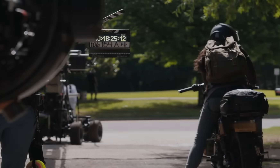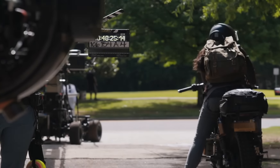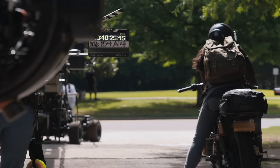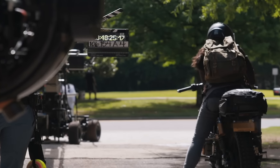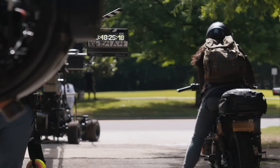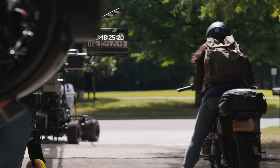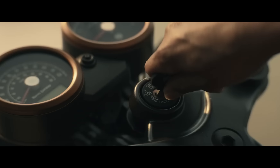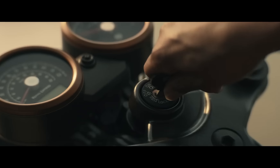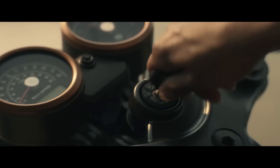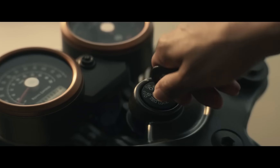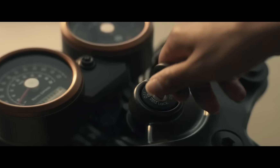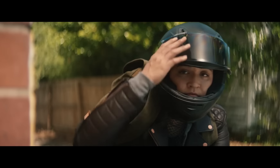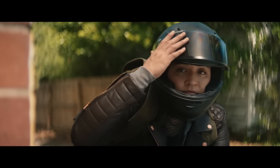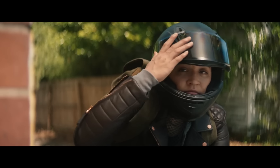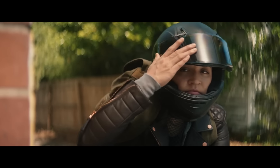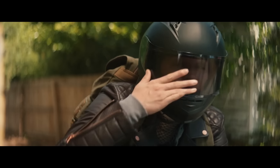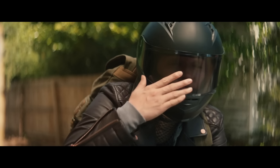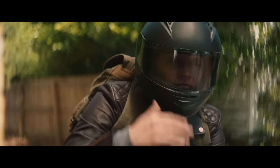Camera set? Ready? Action!